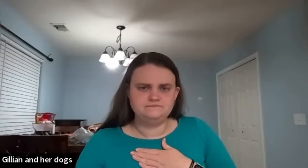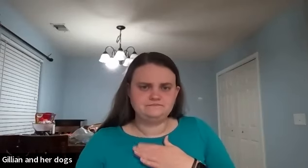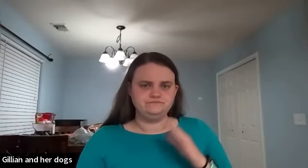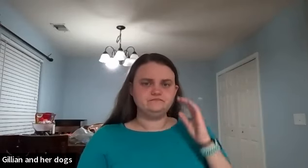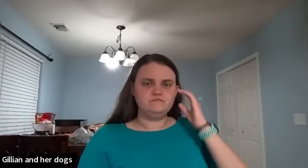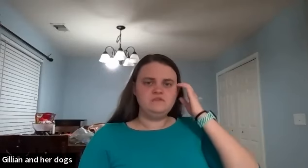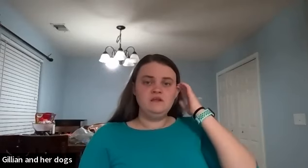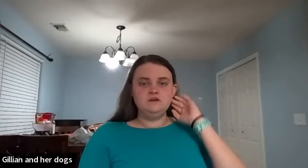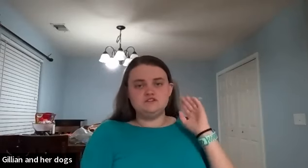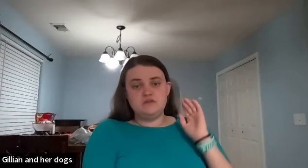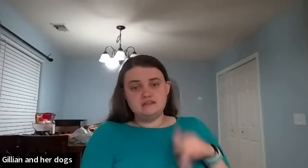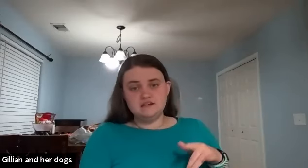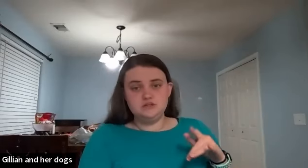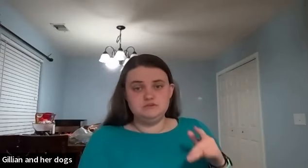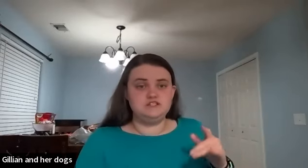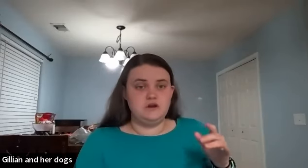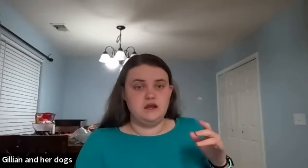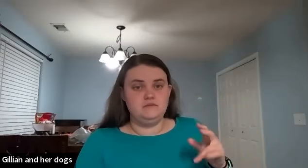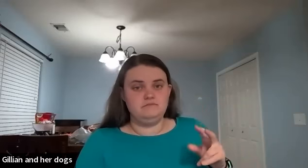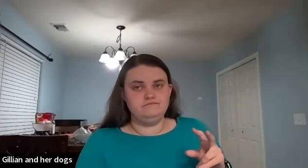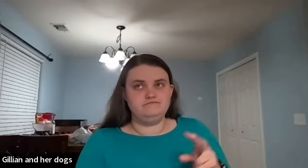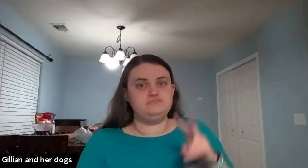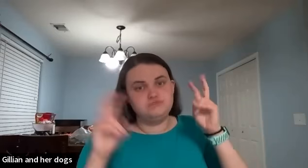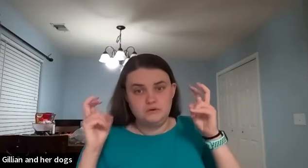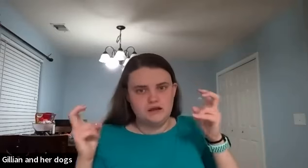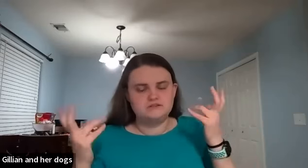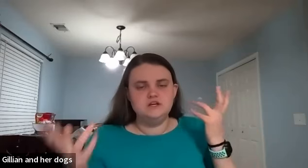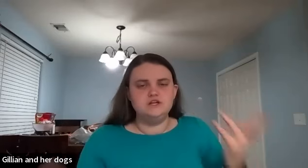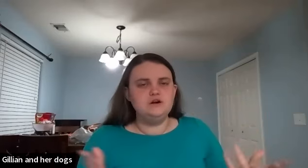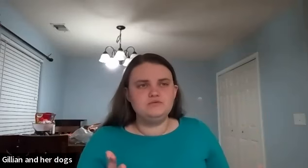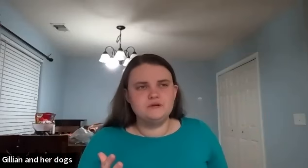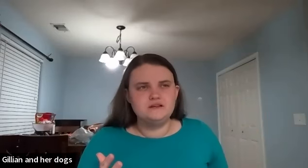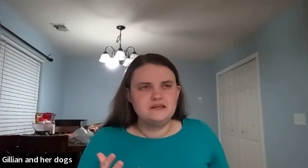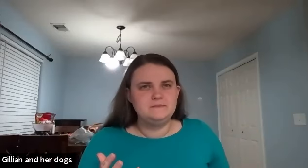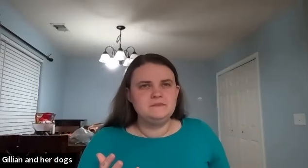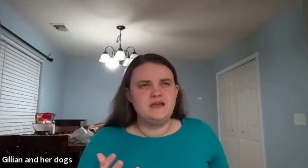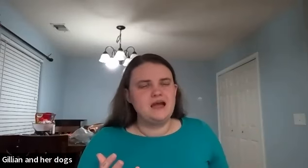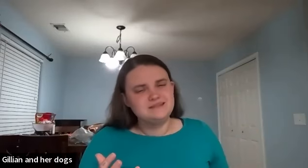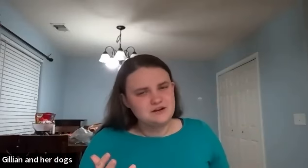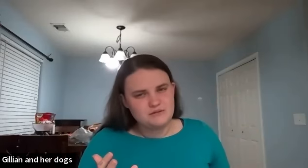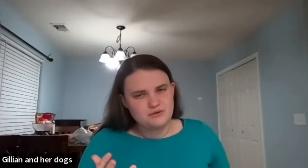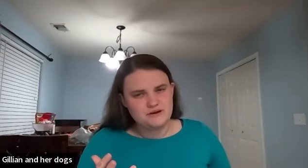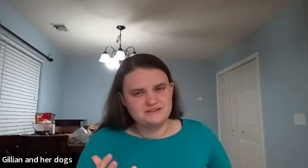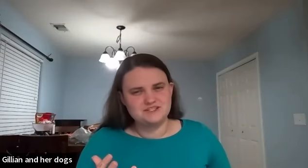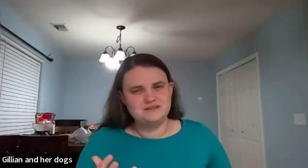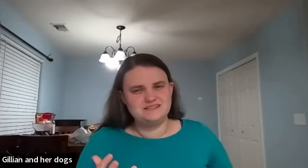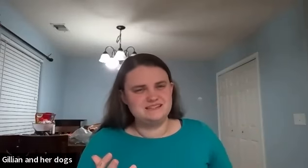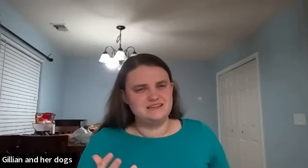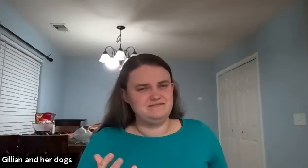so that's how you would describe pronouns you don't really i title them pronouns just because that's like